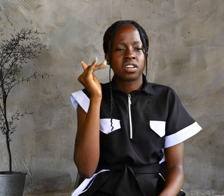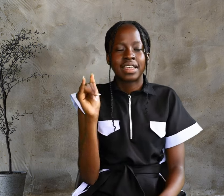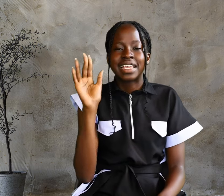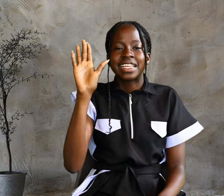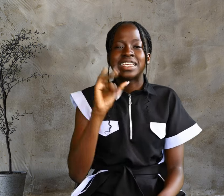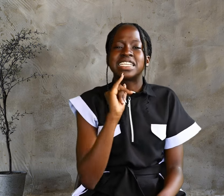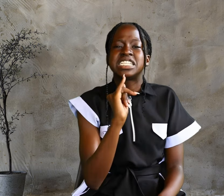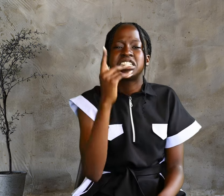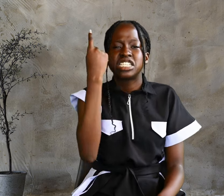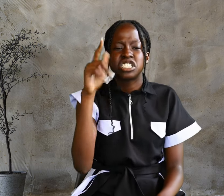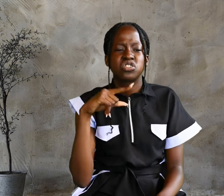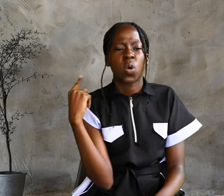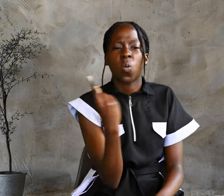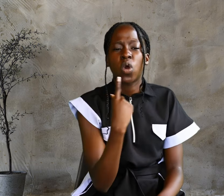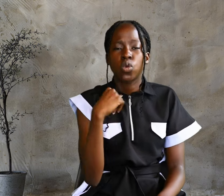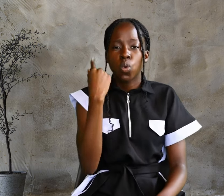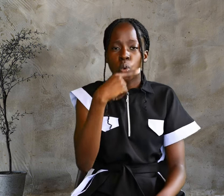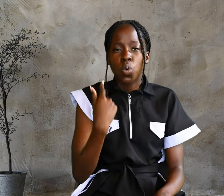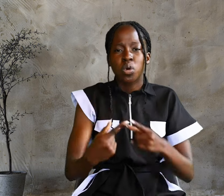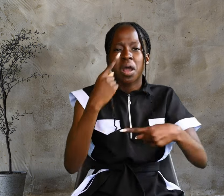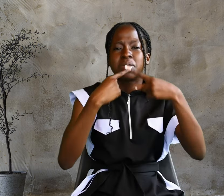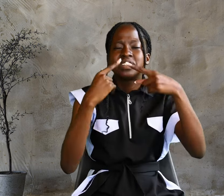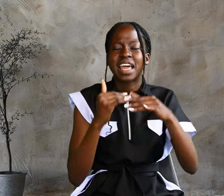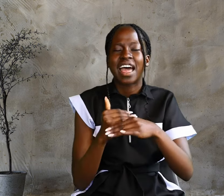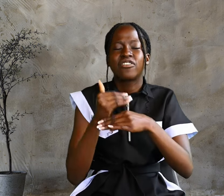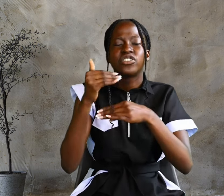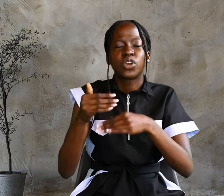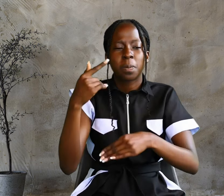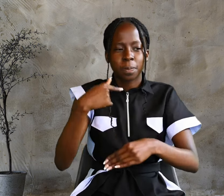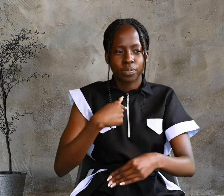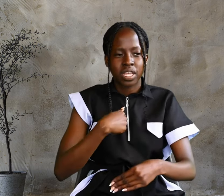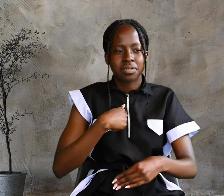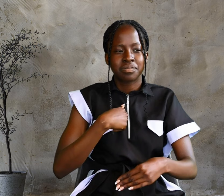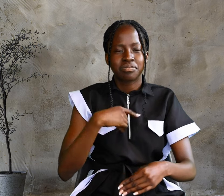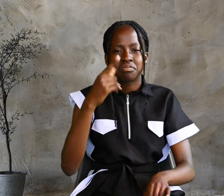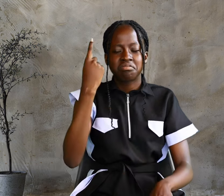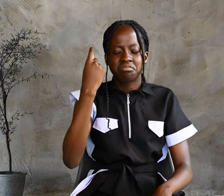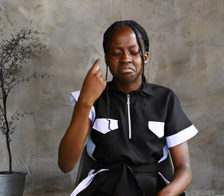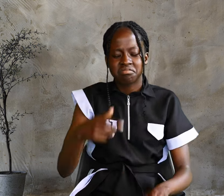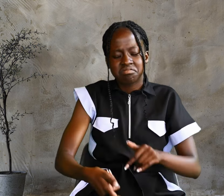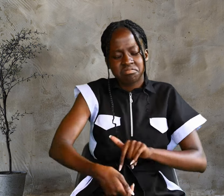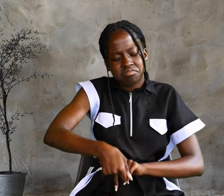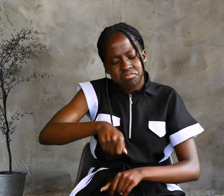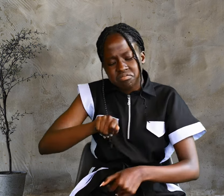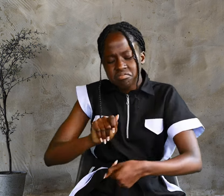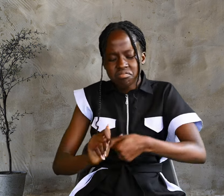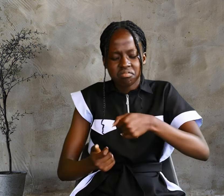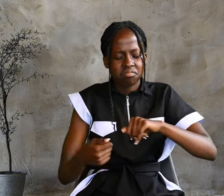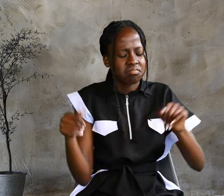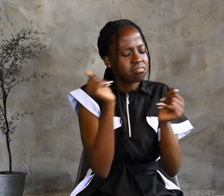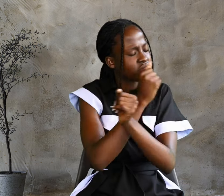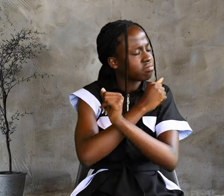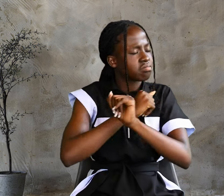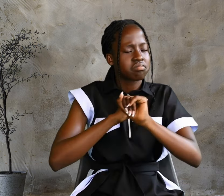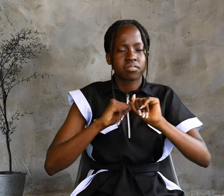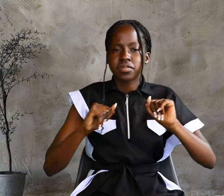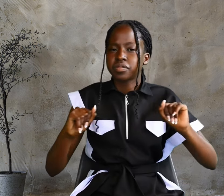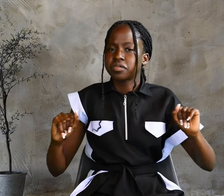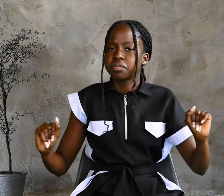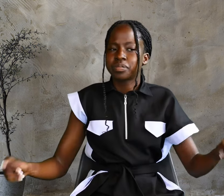He is the one one who comes after me. The straps of whose sandals I am not worthy